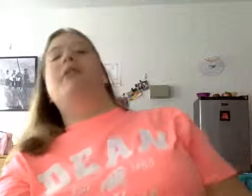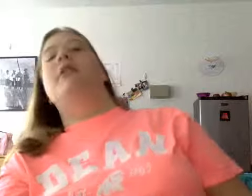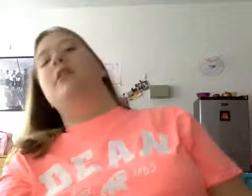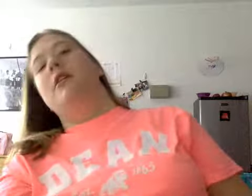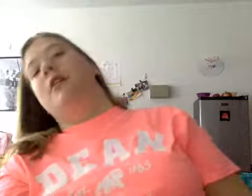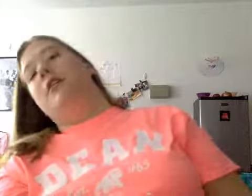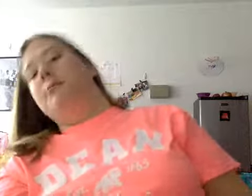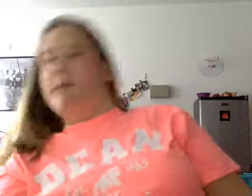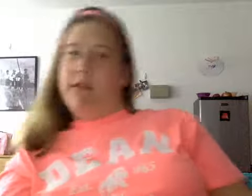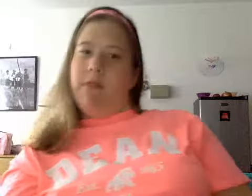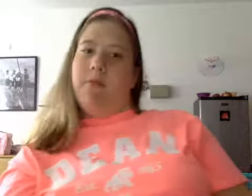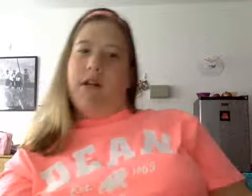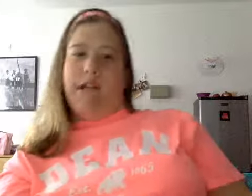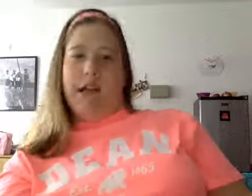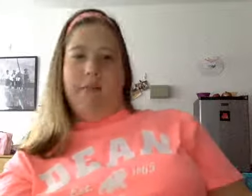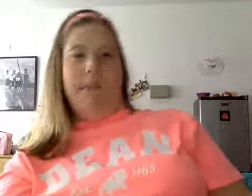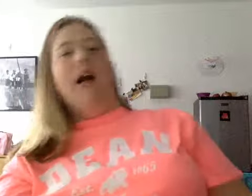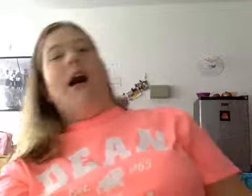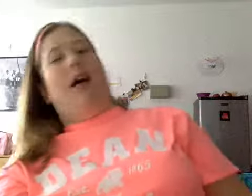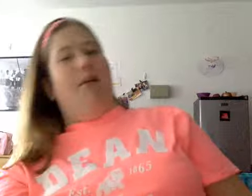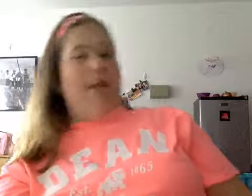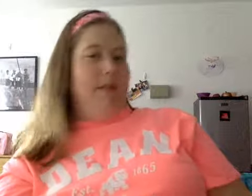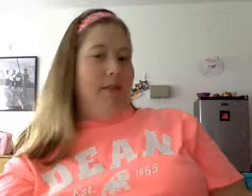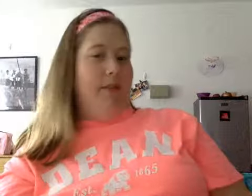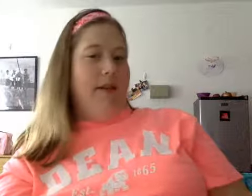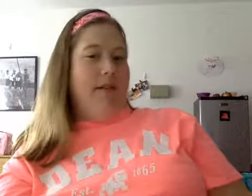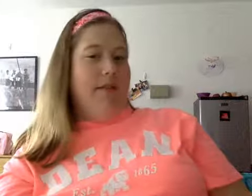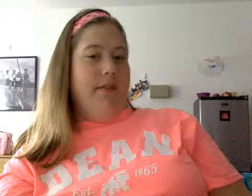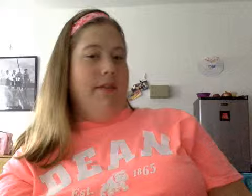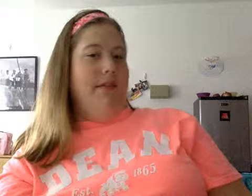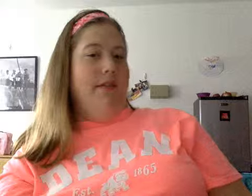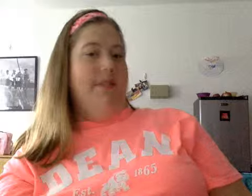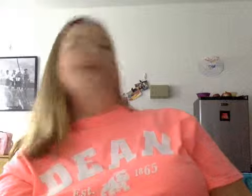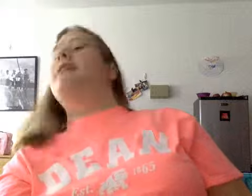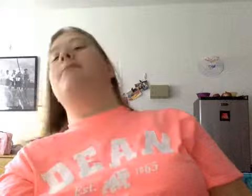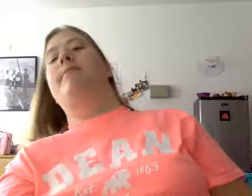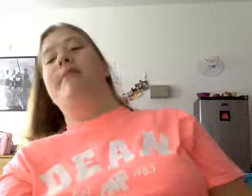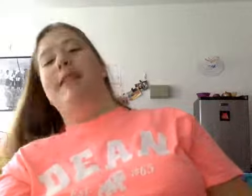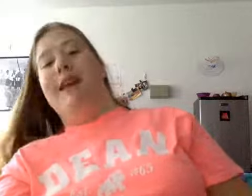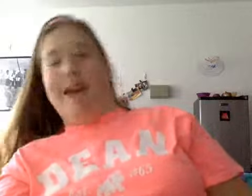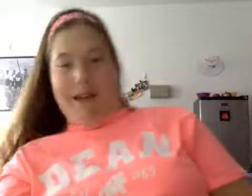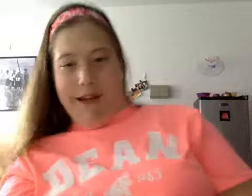maybe you could watch it maybe not maybe just spare yourself the insults um okay